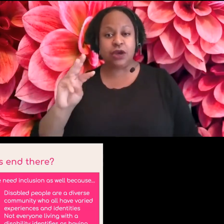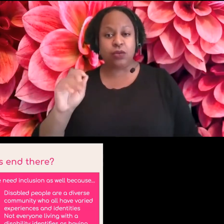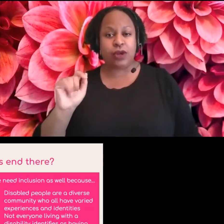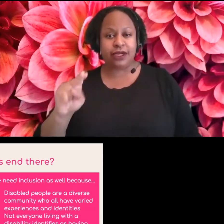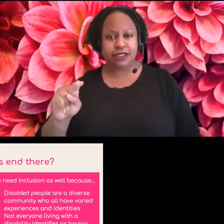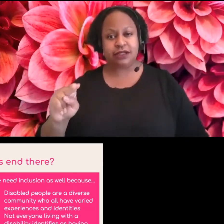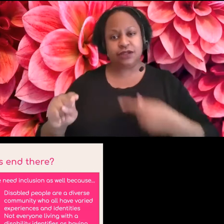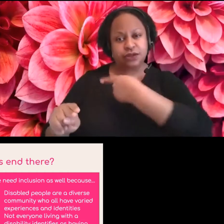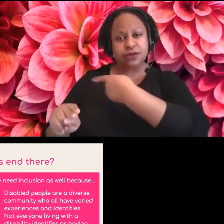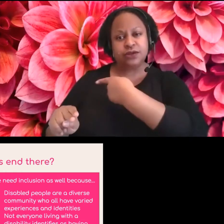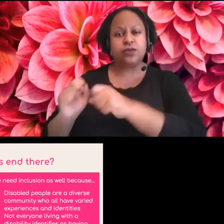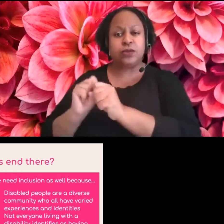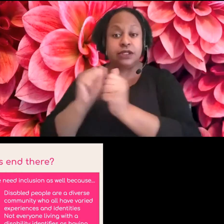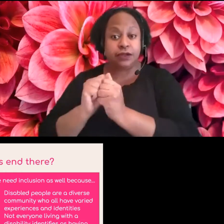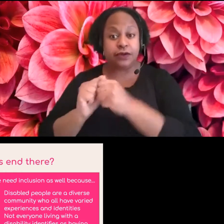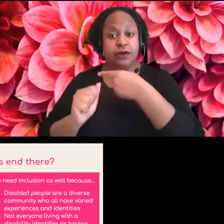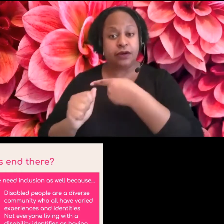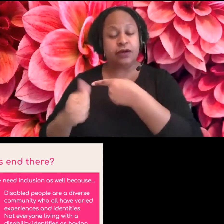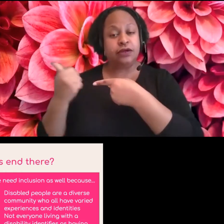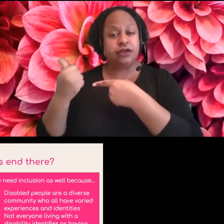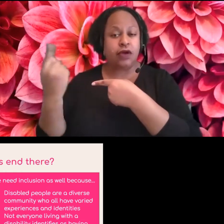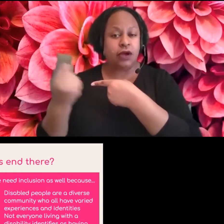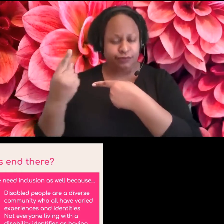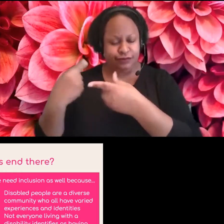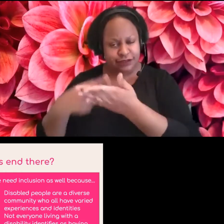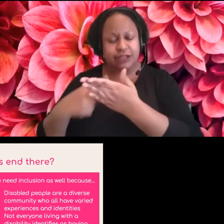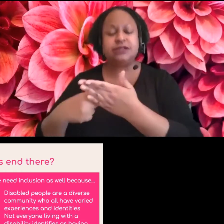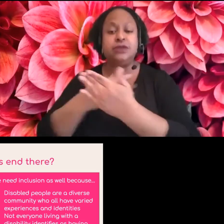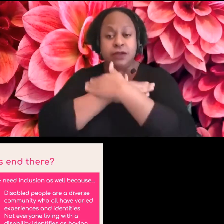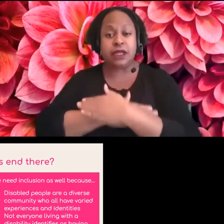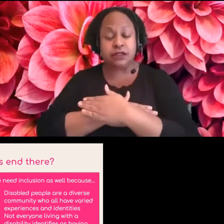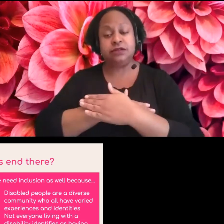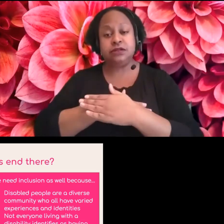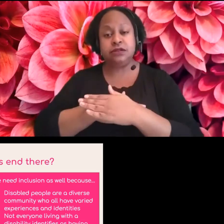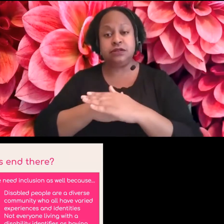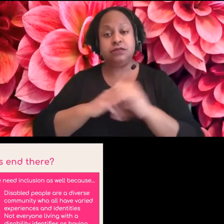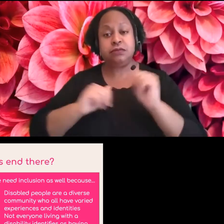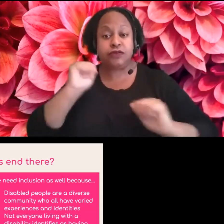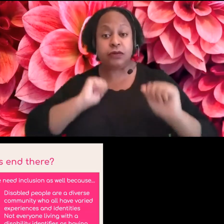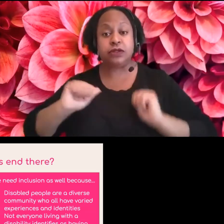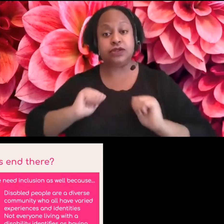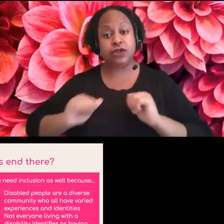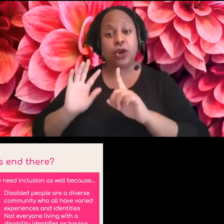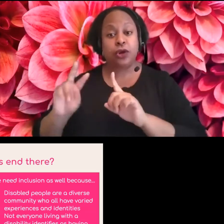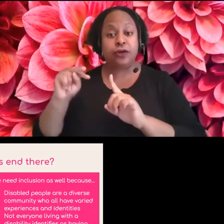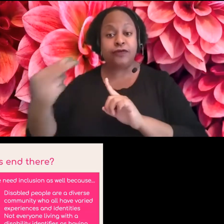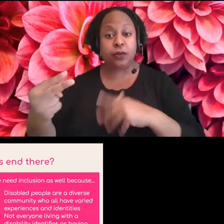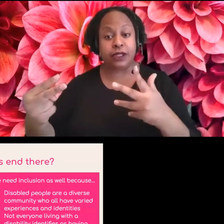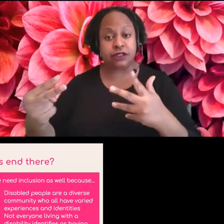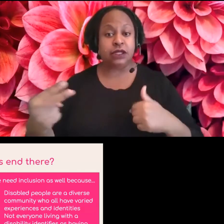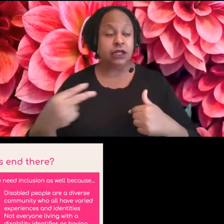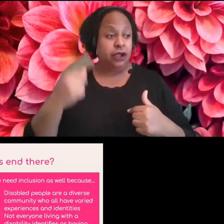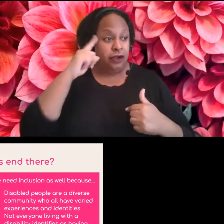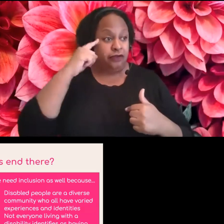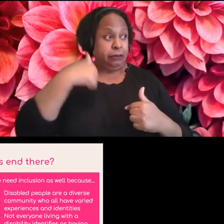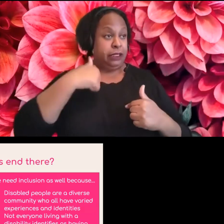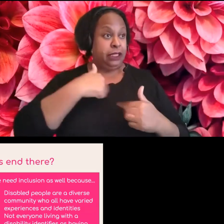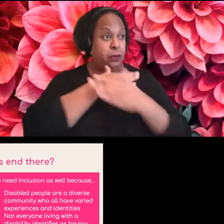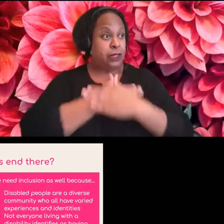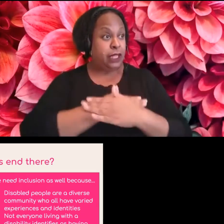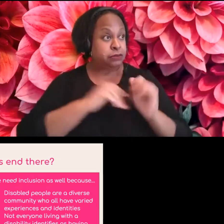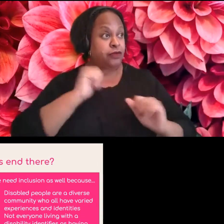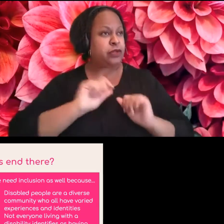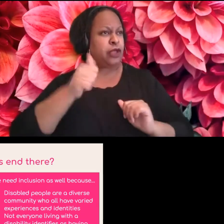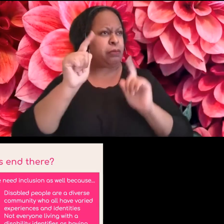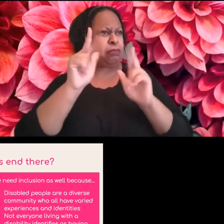know, she always says the lines, one person's relaxed performance is another person's anxiety performance. And I think